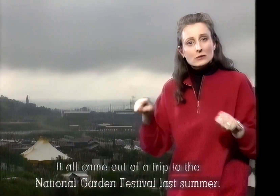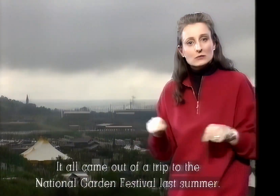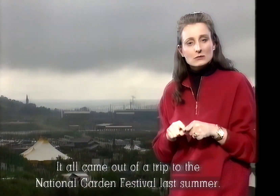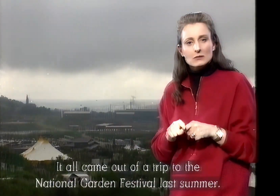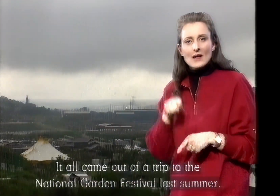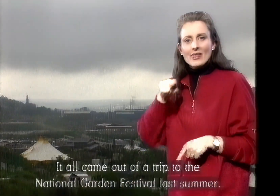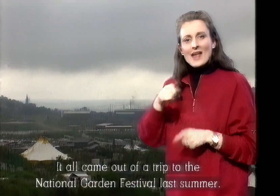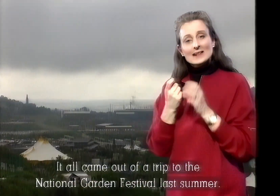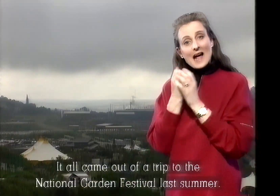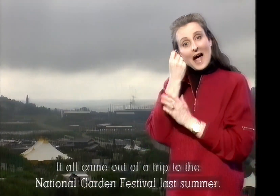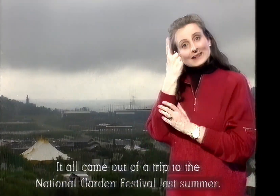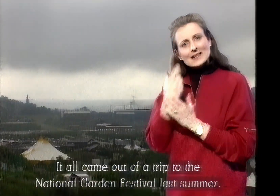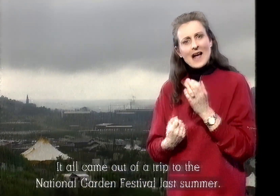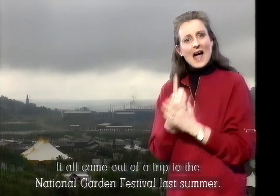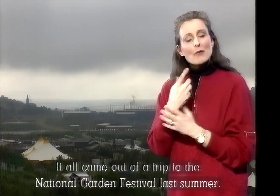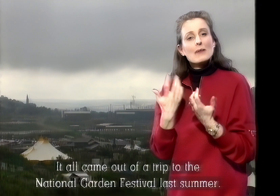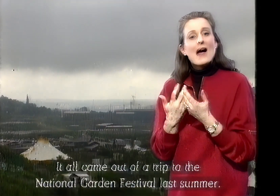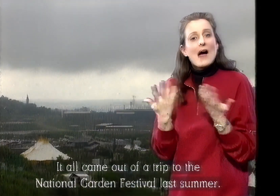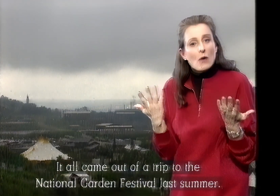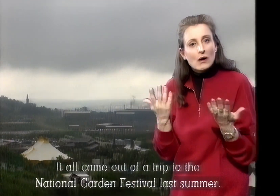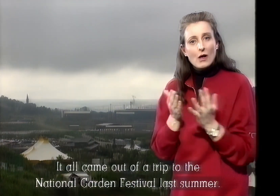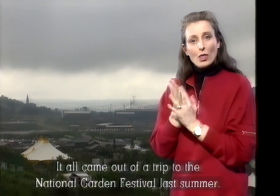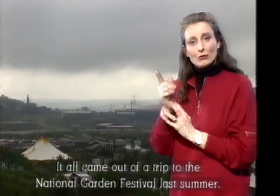came out of a trip to the National Garden Festival last summer.